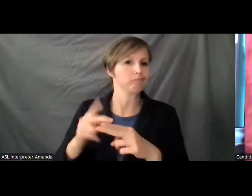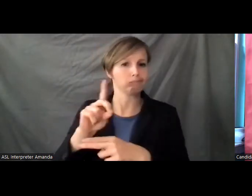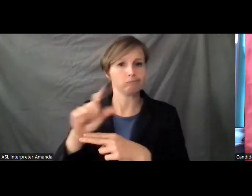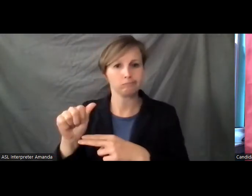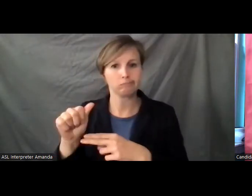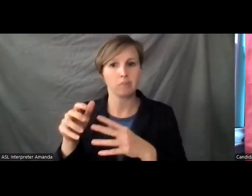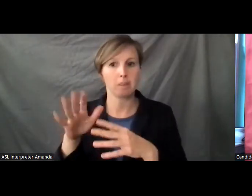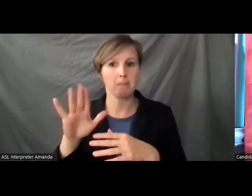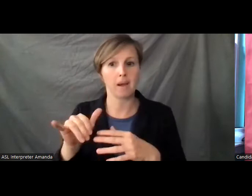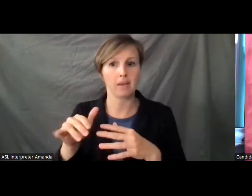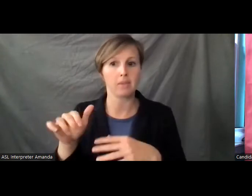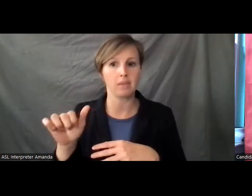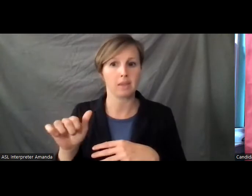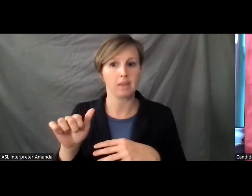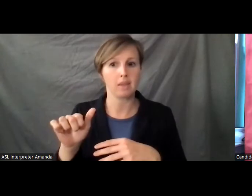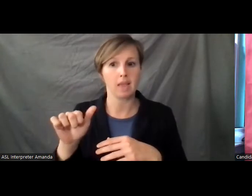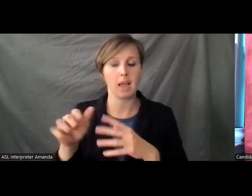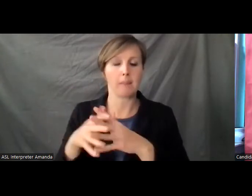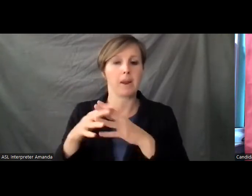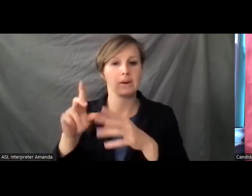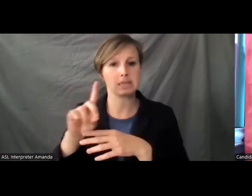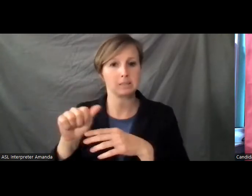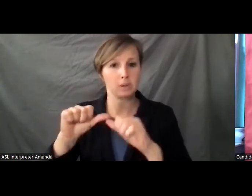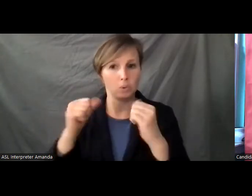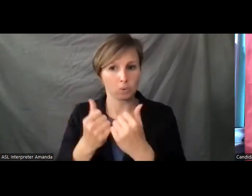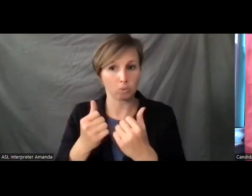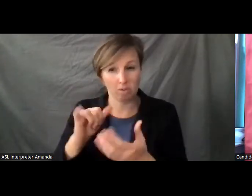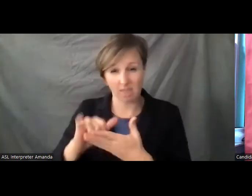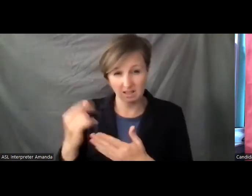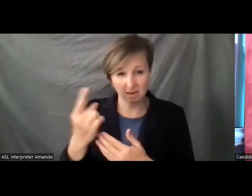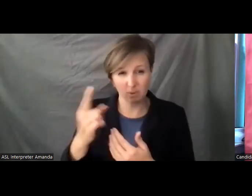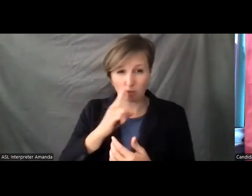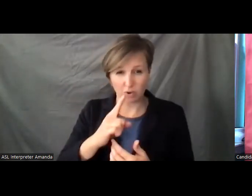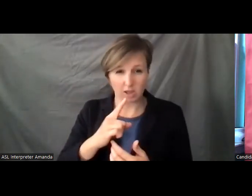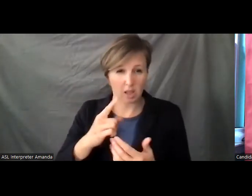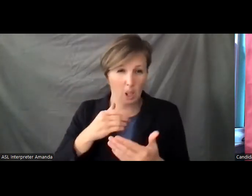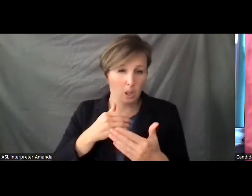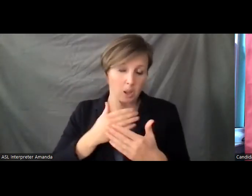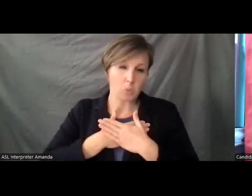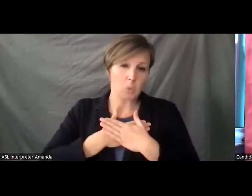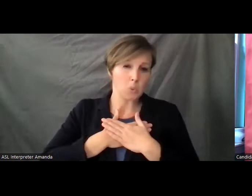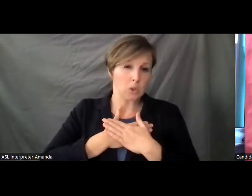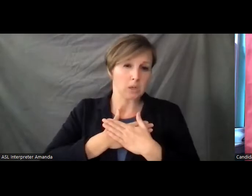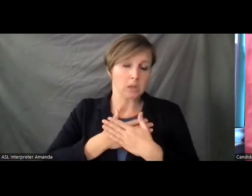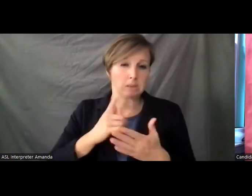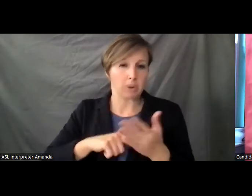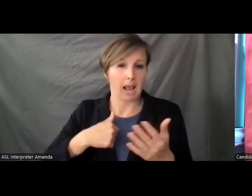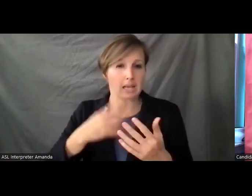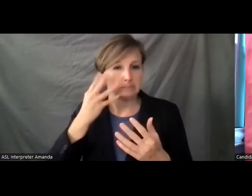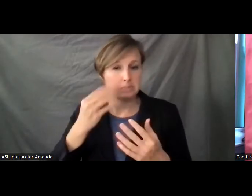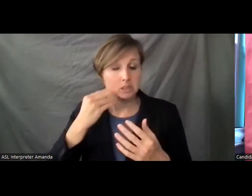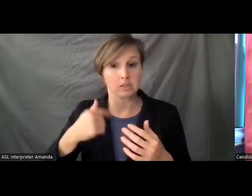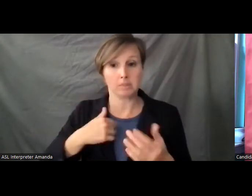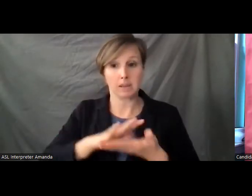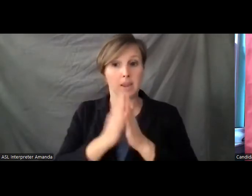Disability Association. So that's something that really hits close to home. And then as I became an